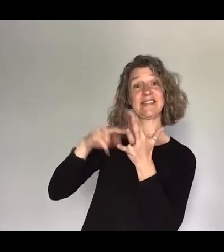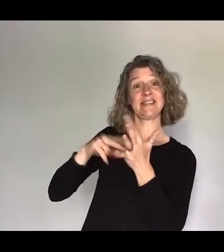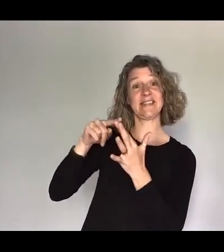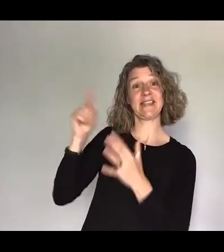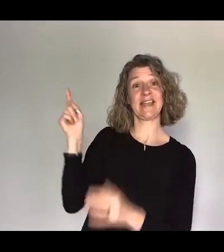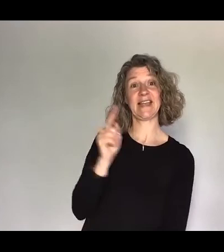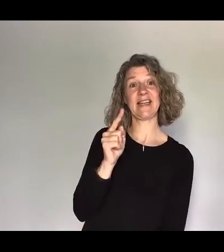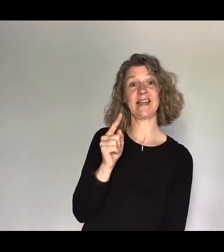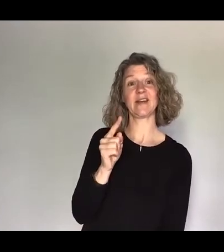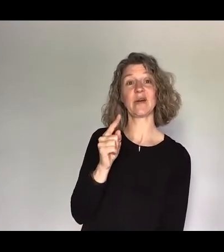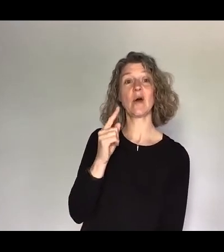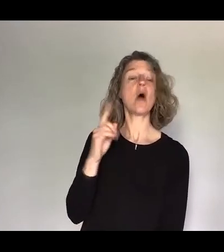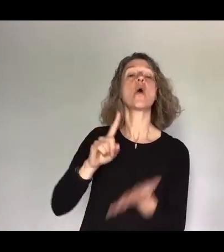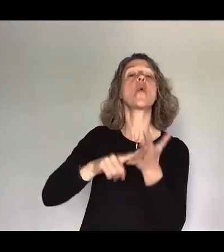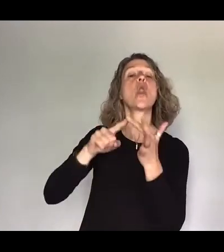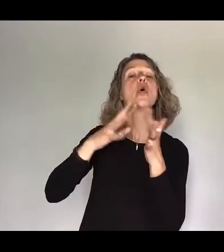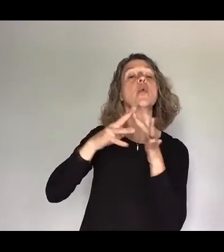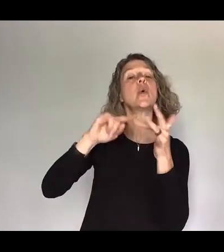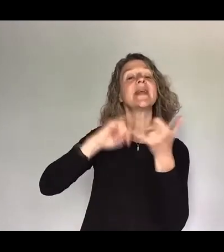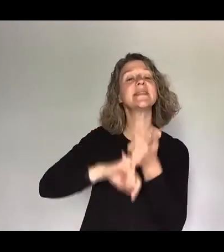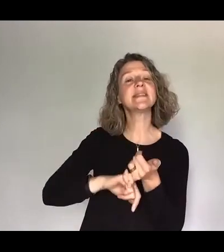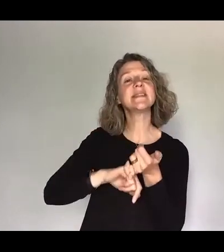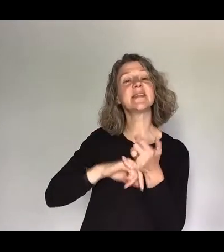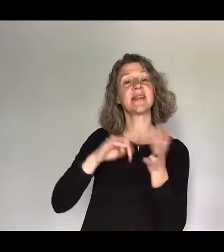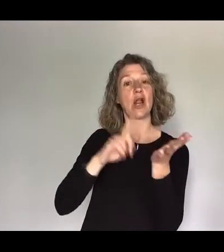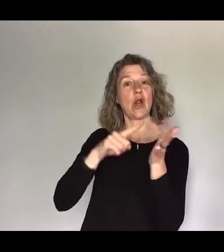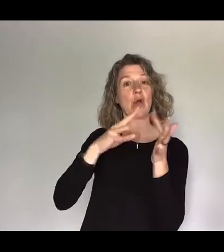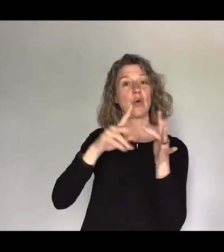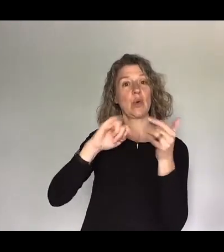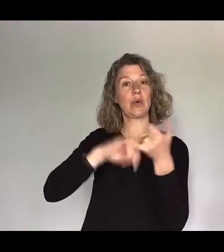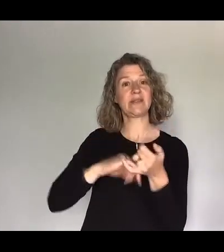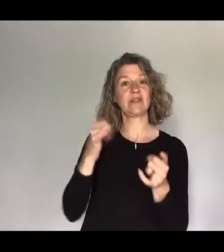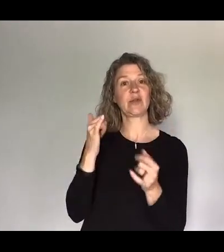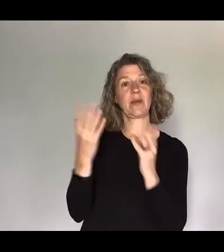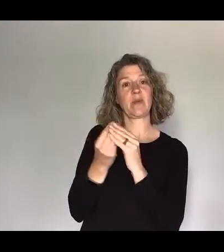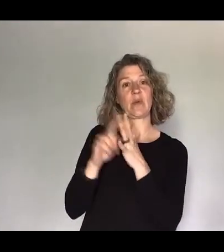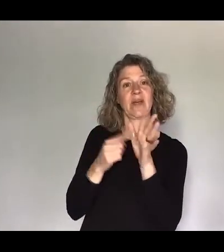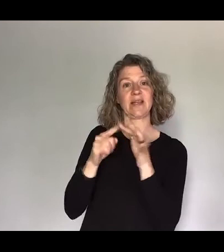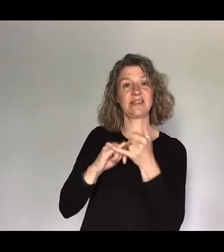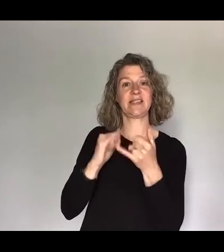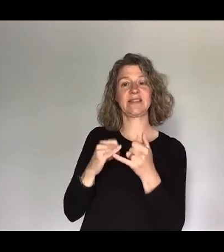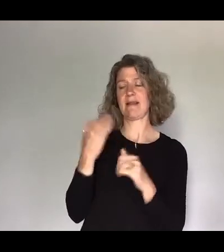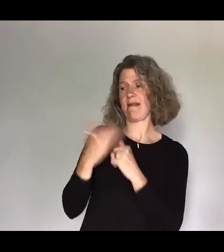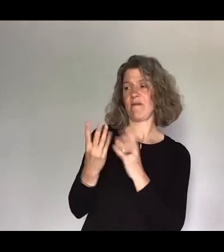Welcome, Lewis. You might recognise Lewis because he hosts sometimes with Jess. Yeah. Never with me, I don't think. No. Hello,